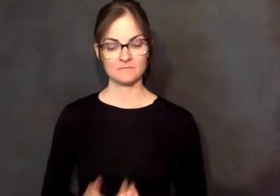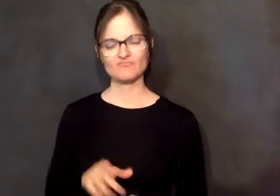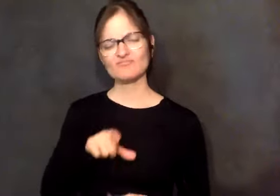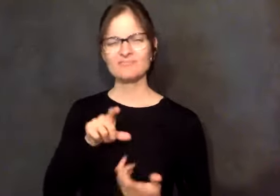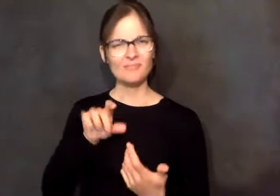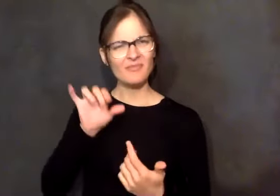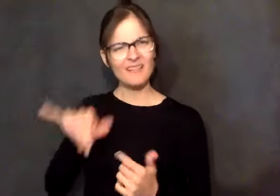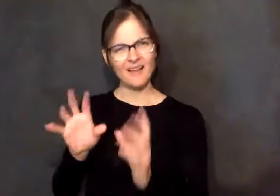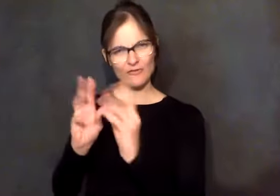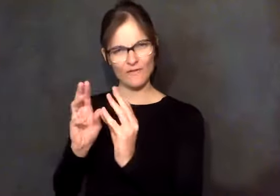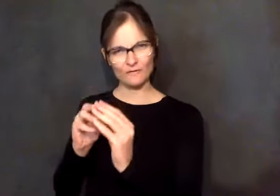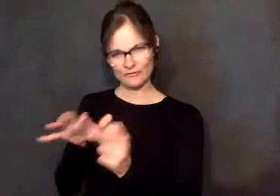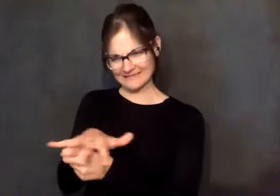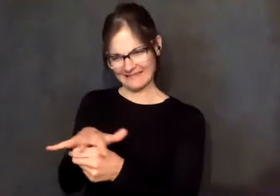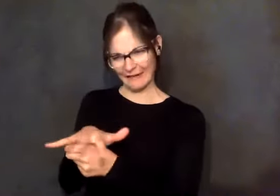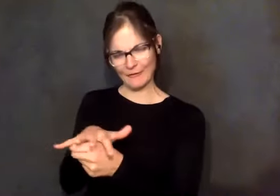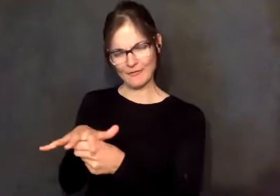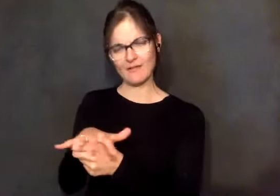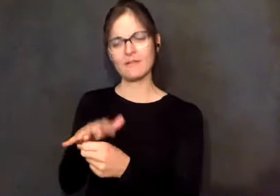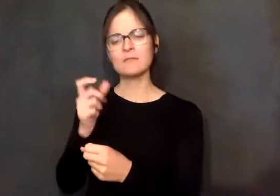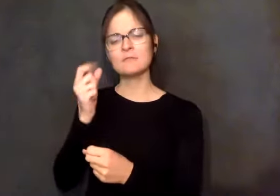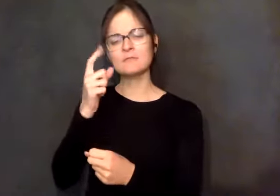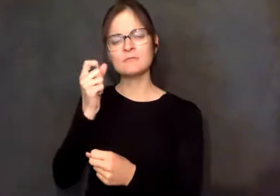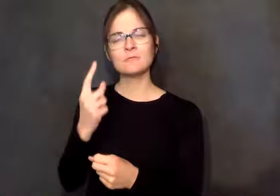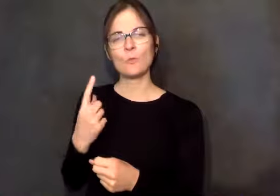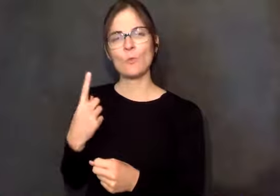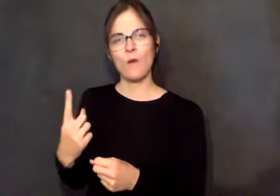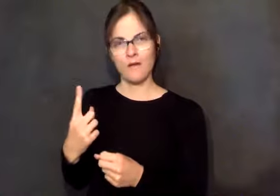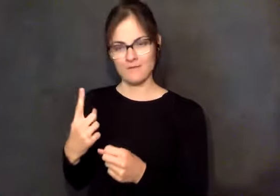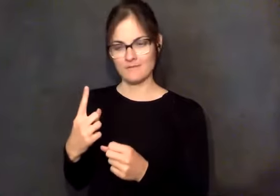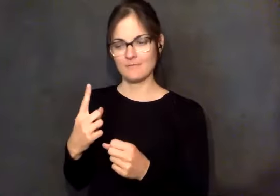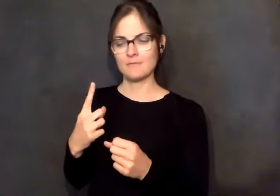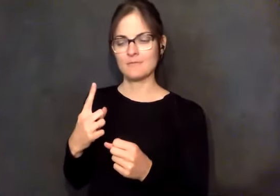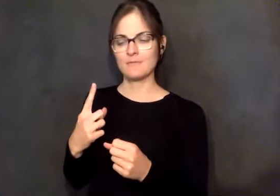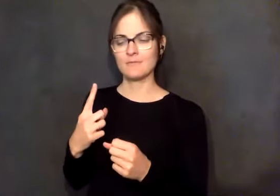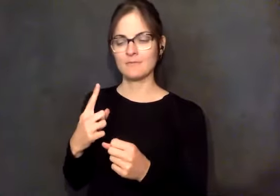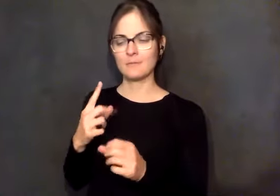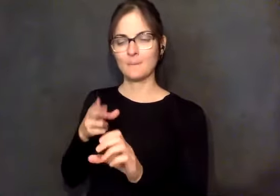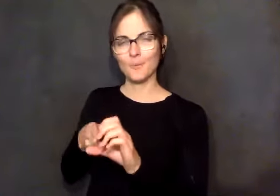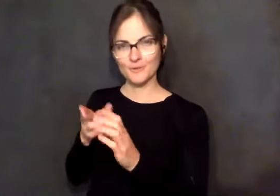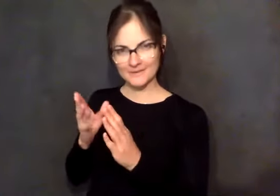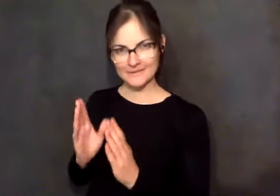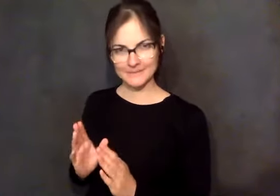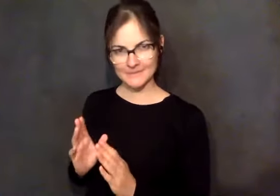and he had like, you know, a hundred rooms. That's an exaggeration. It was a huge, huge home. And he was a builder.